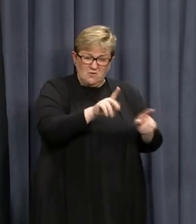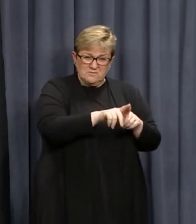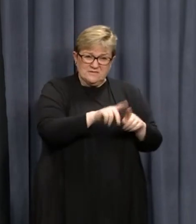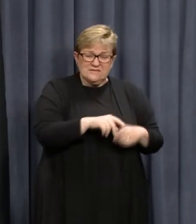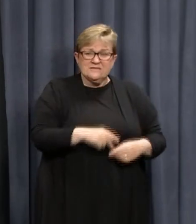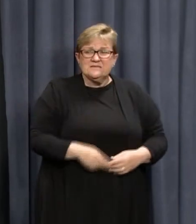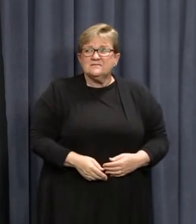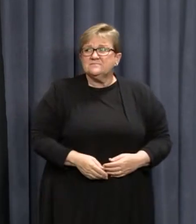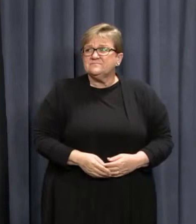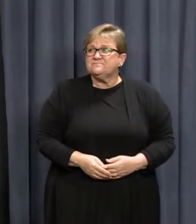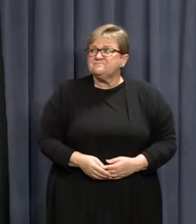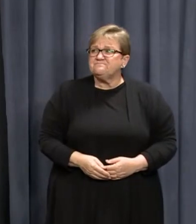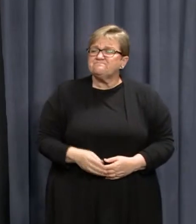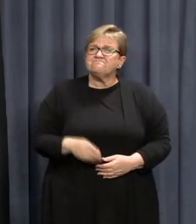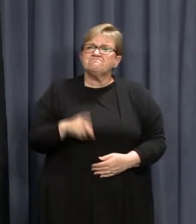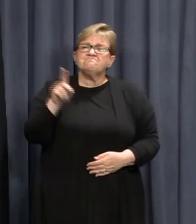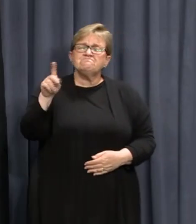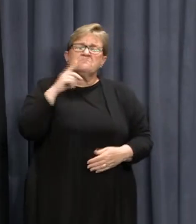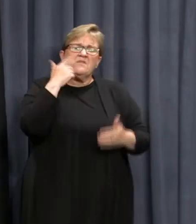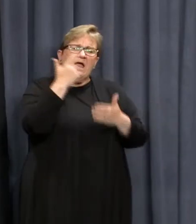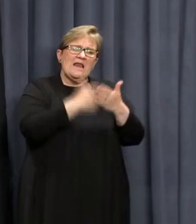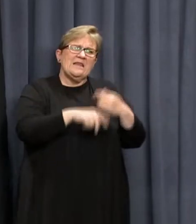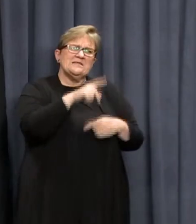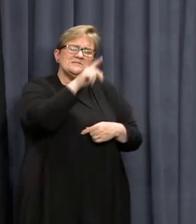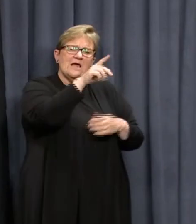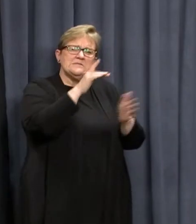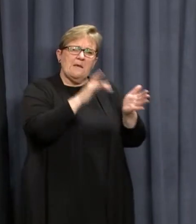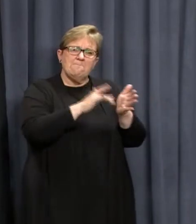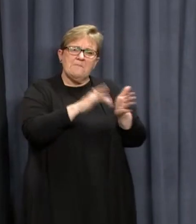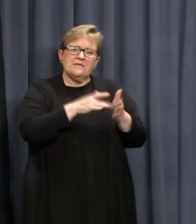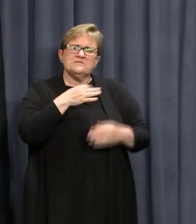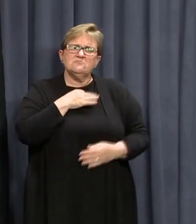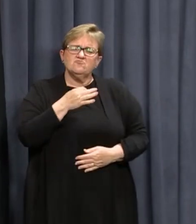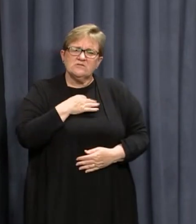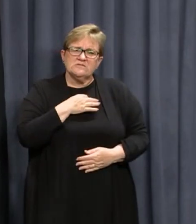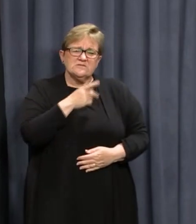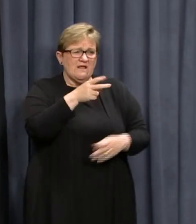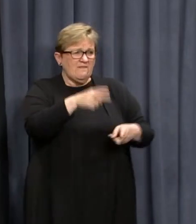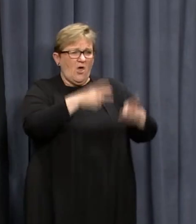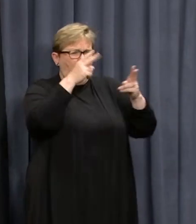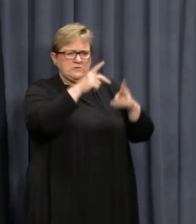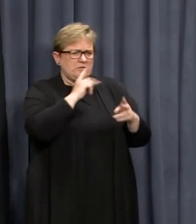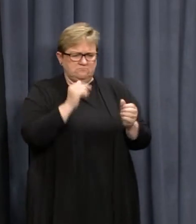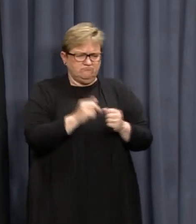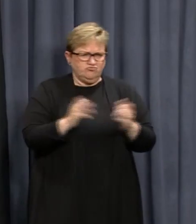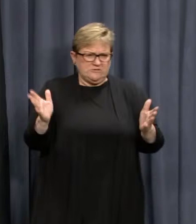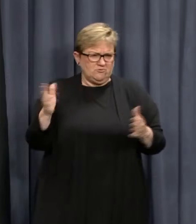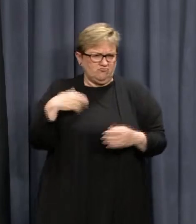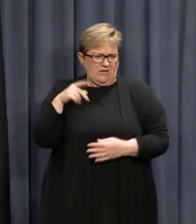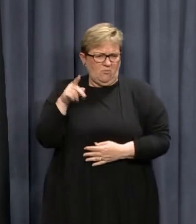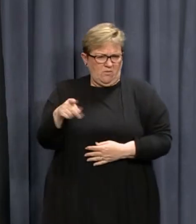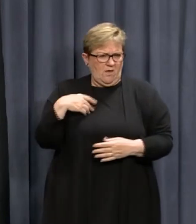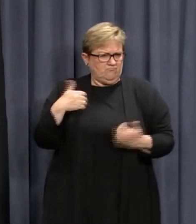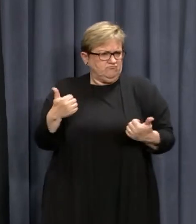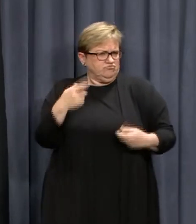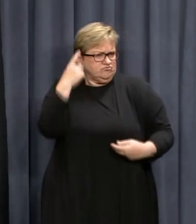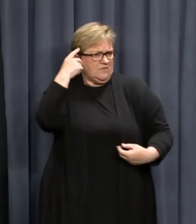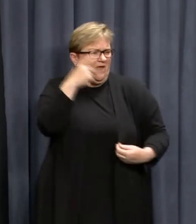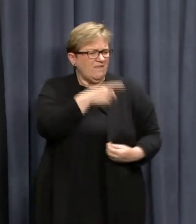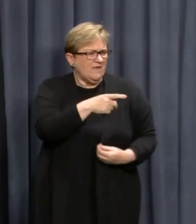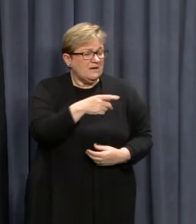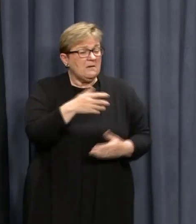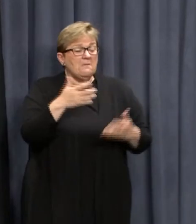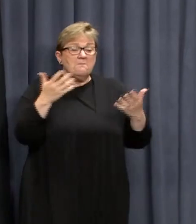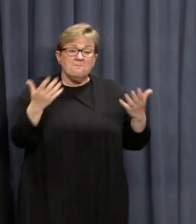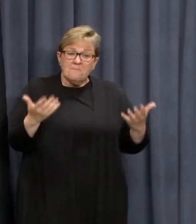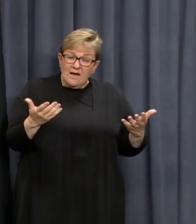Well, it was listed as medium. I understand that the hotel itself doesn't agree with that, but these